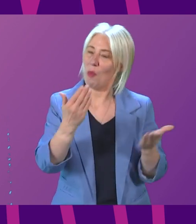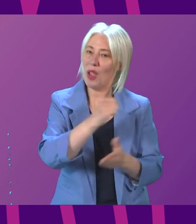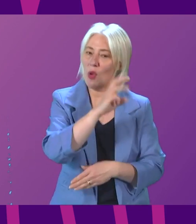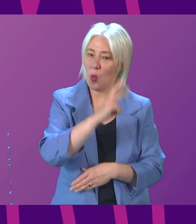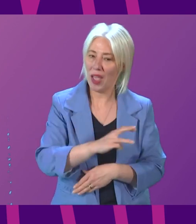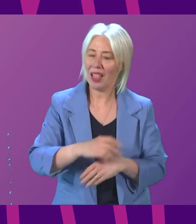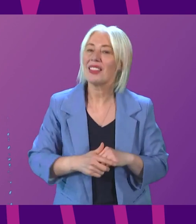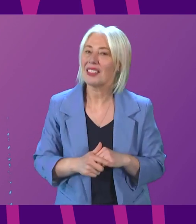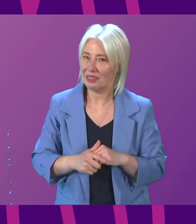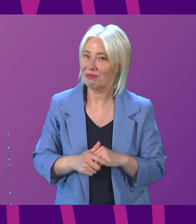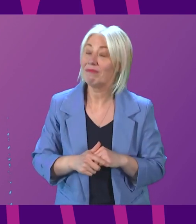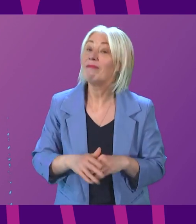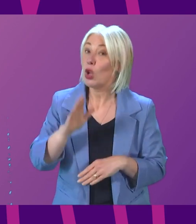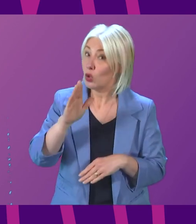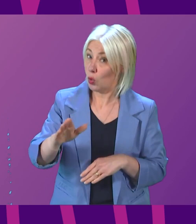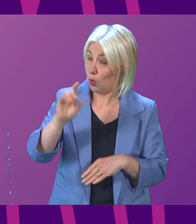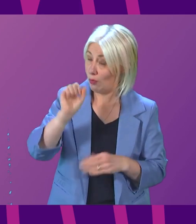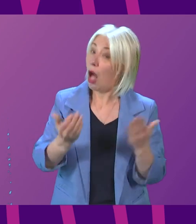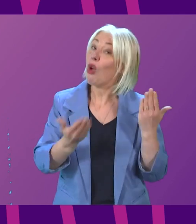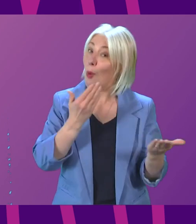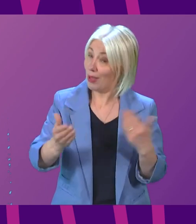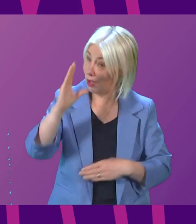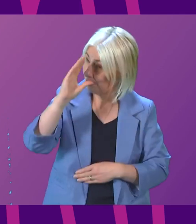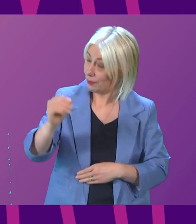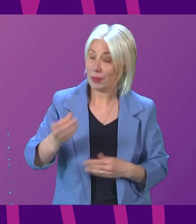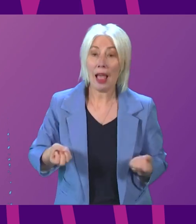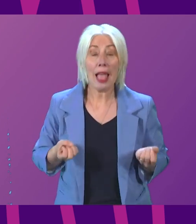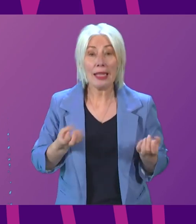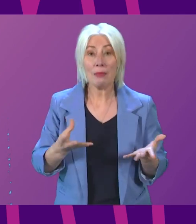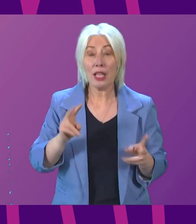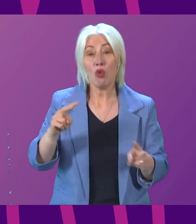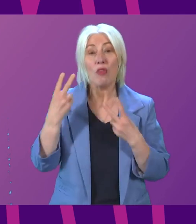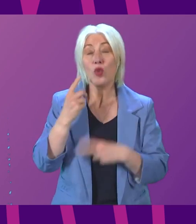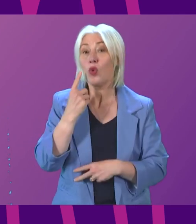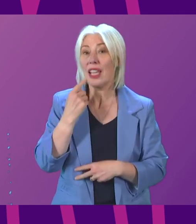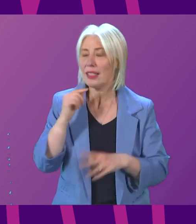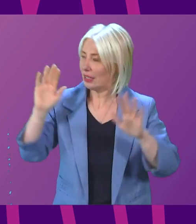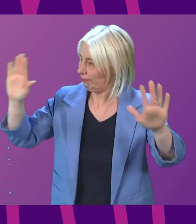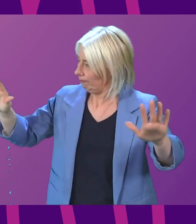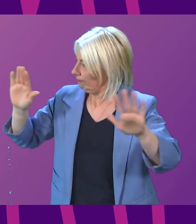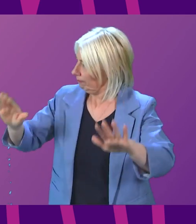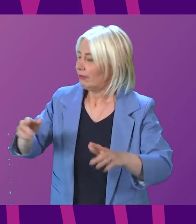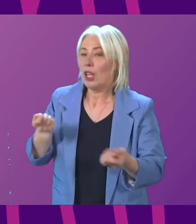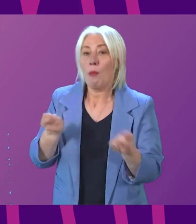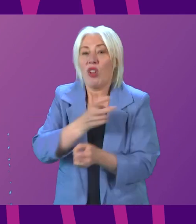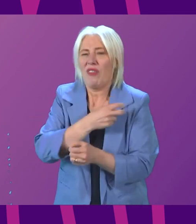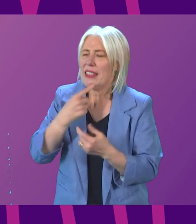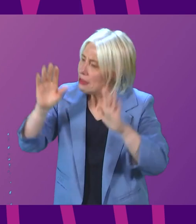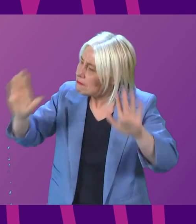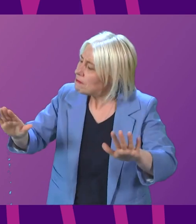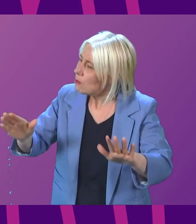So here, so here, First Minister, is the comparison. The spending review yesterday confirmed... Can we hear Mr Mara, please?